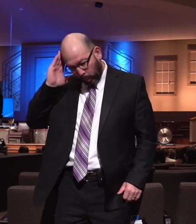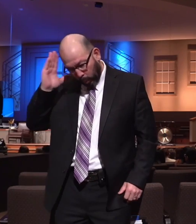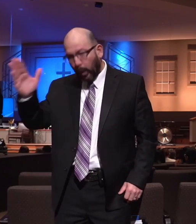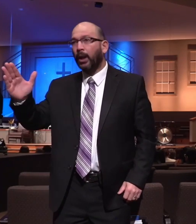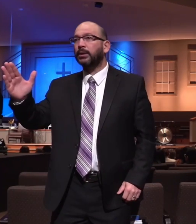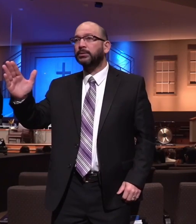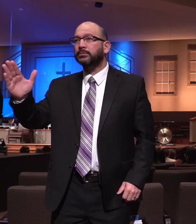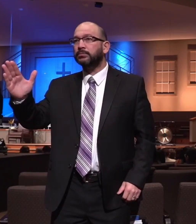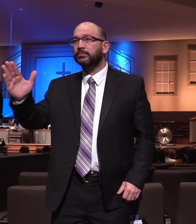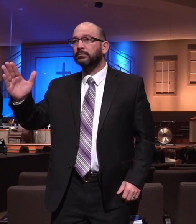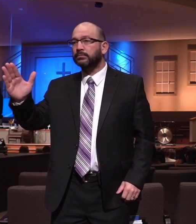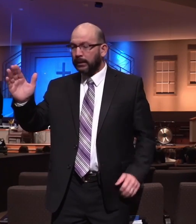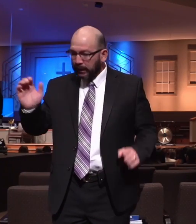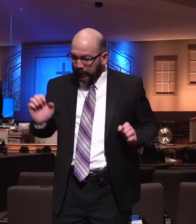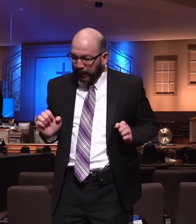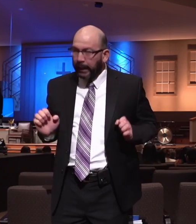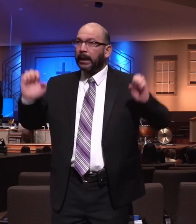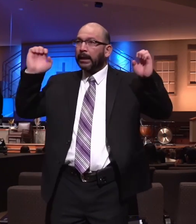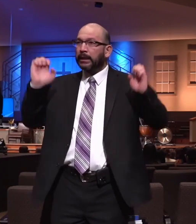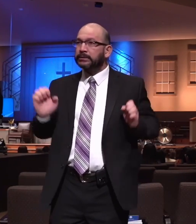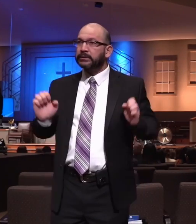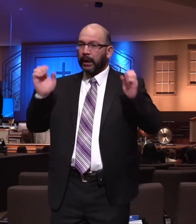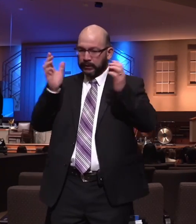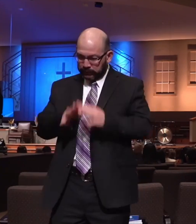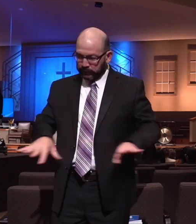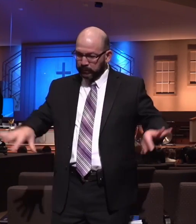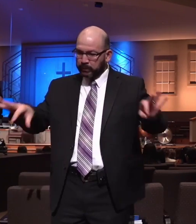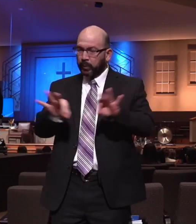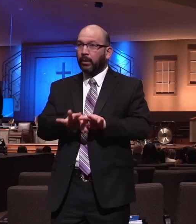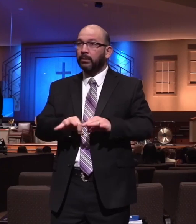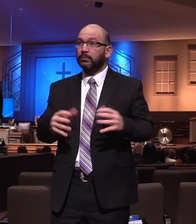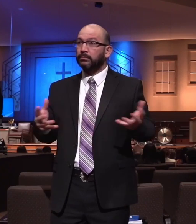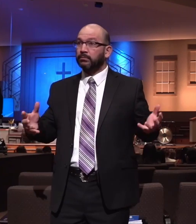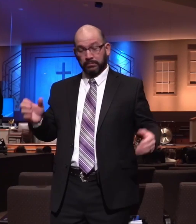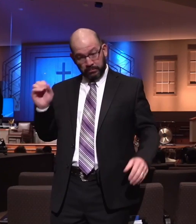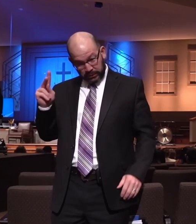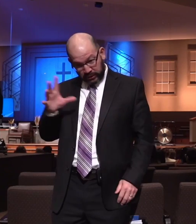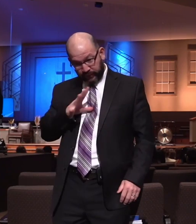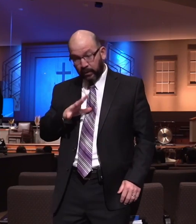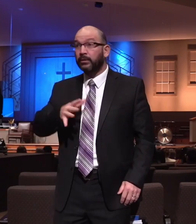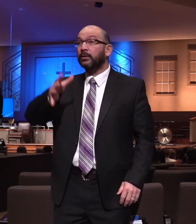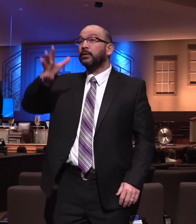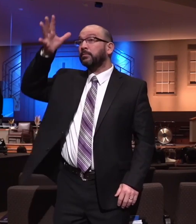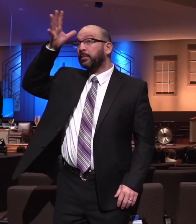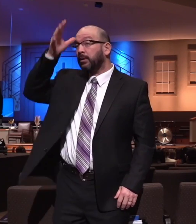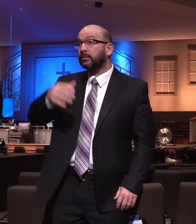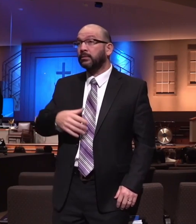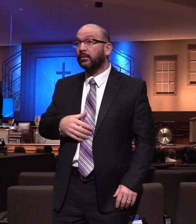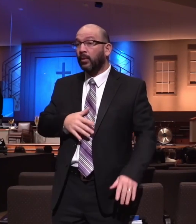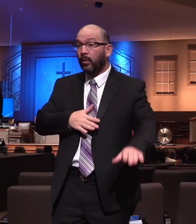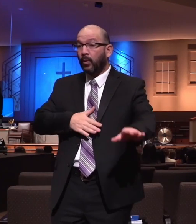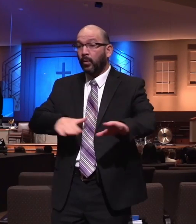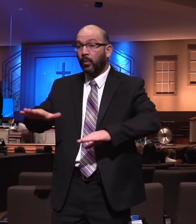make lifting weights or whatever a part of my life. Can I just say to you, men, walking with God is such a decision.